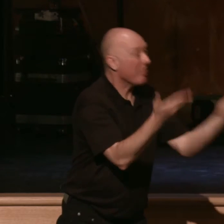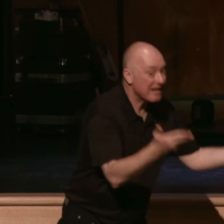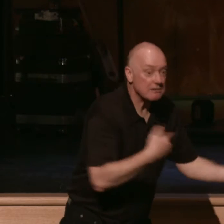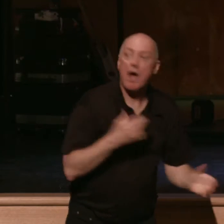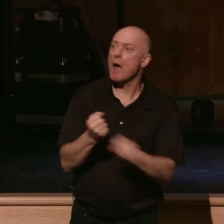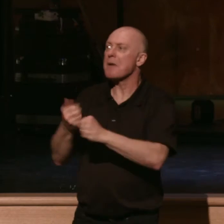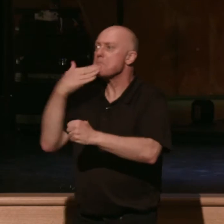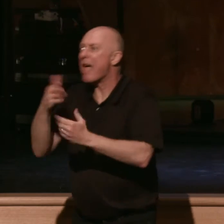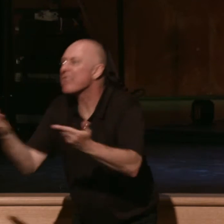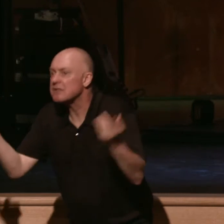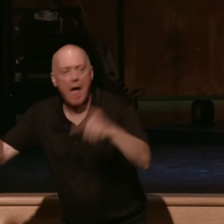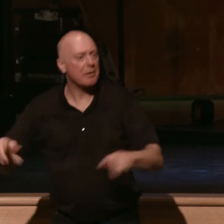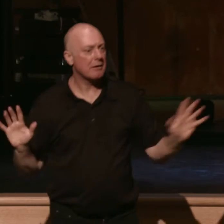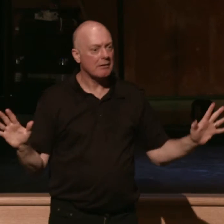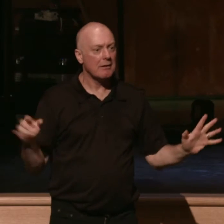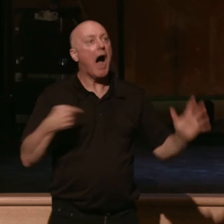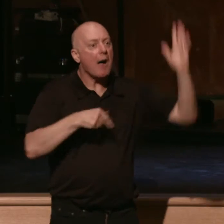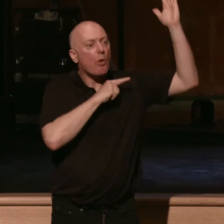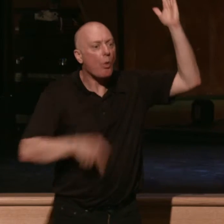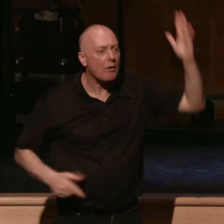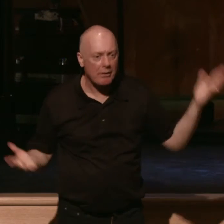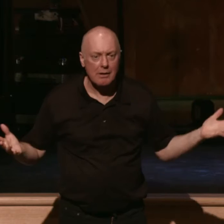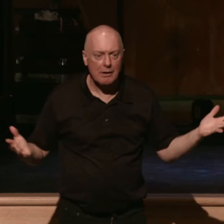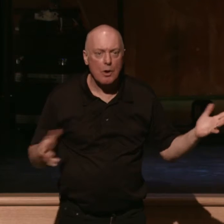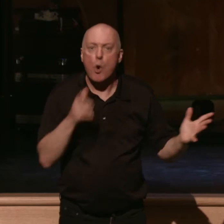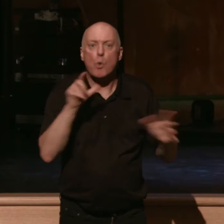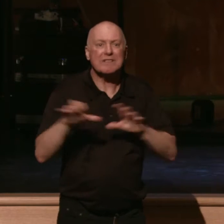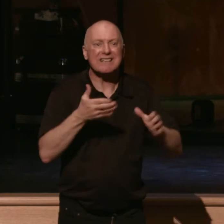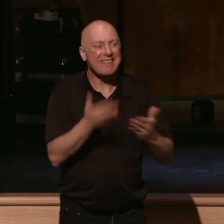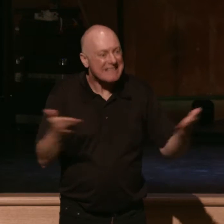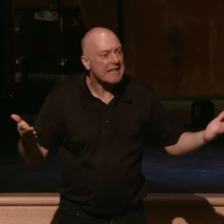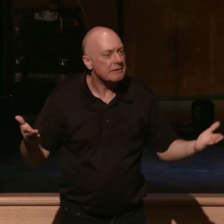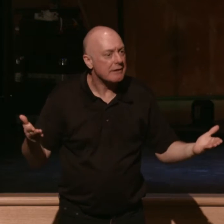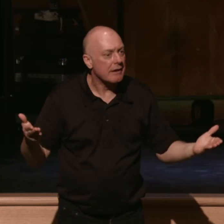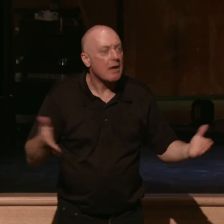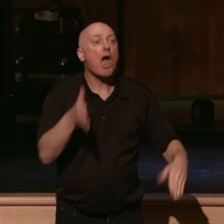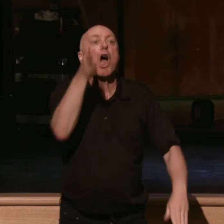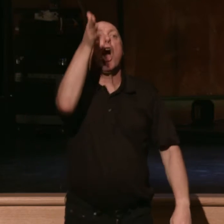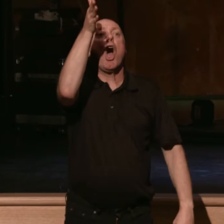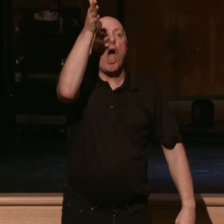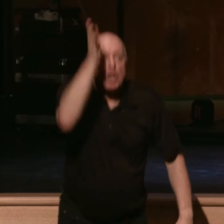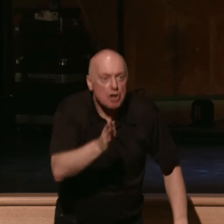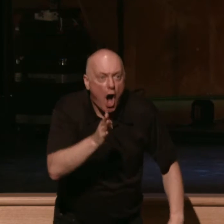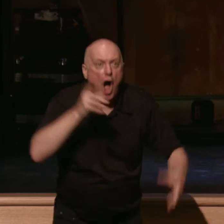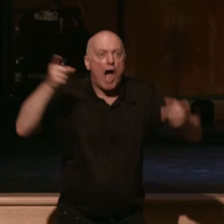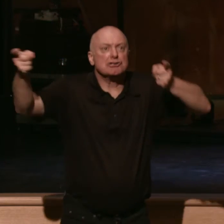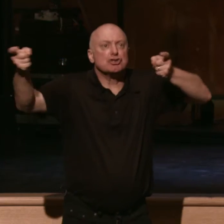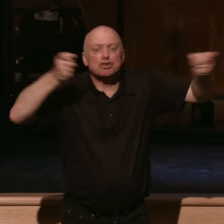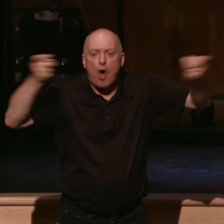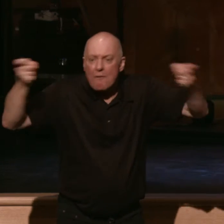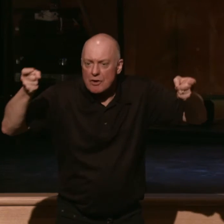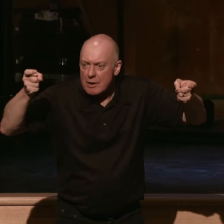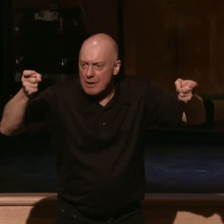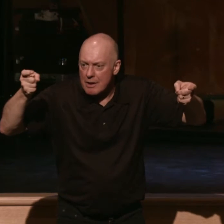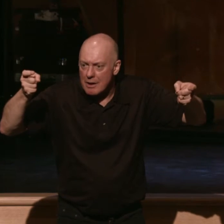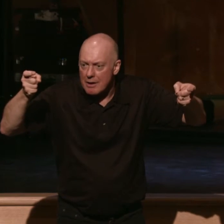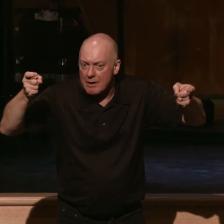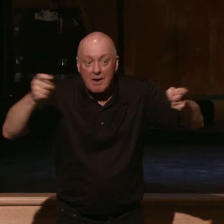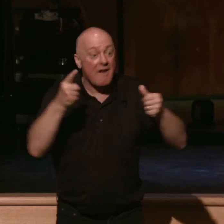calamity. I am the Lord who does these things. God is sovereign. The first step out of